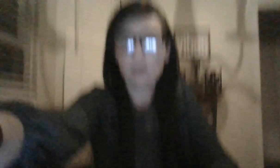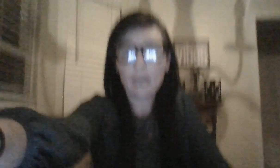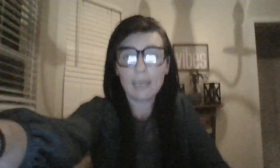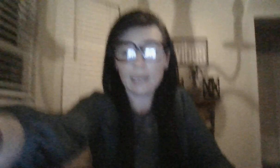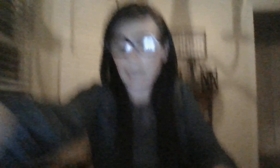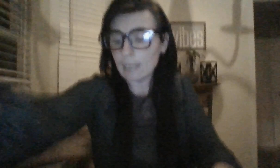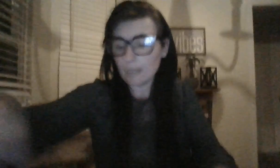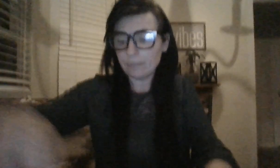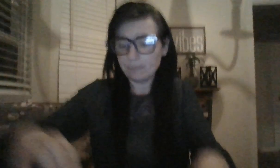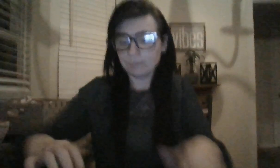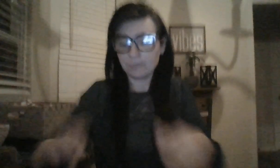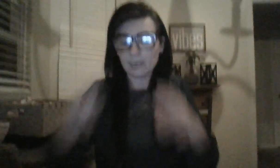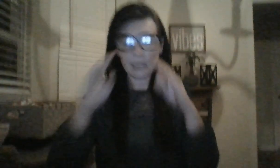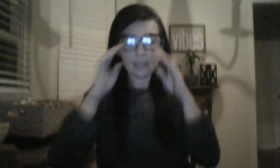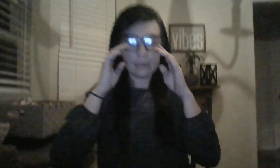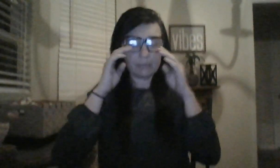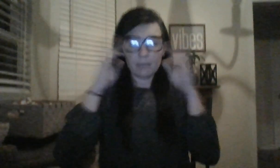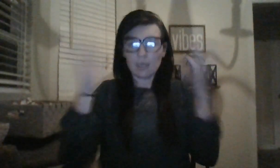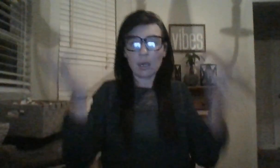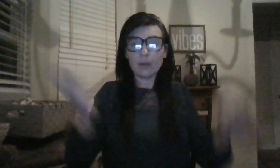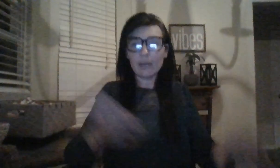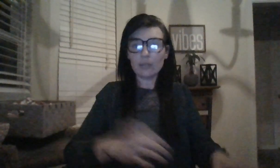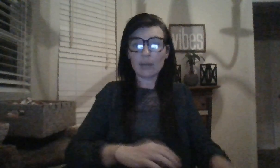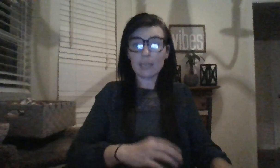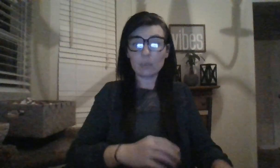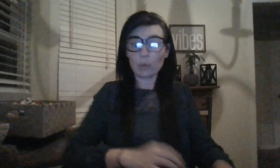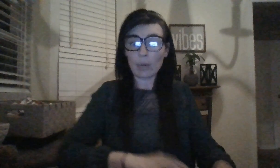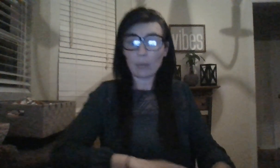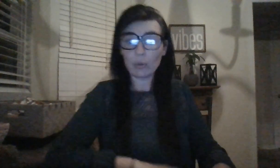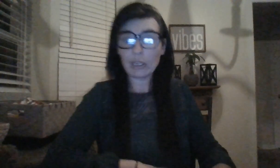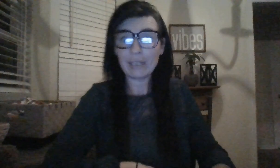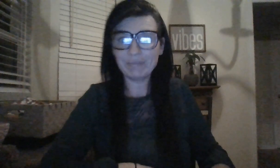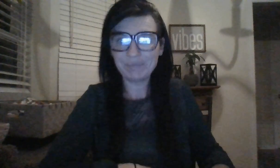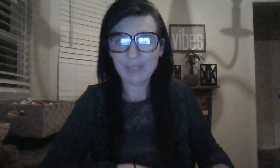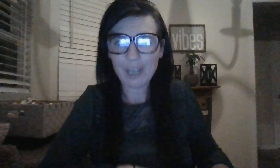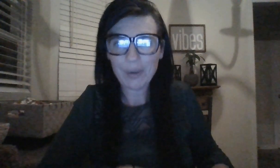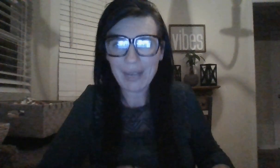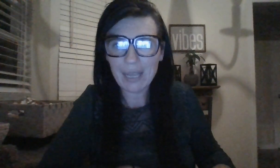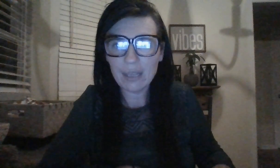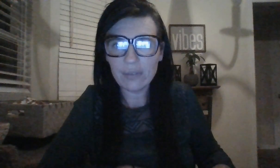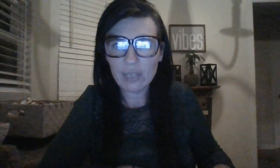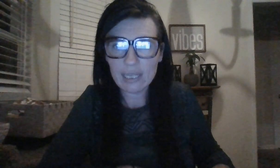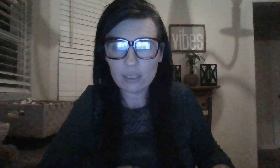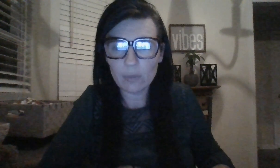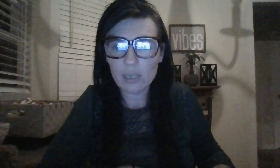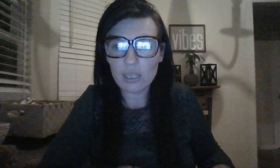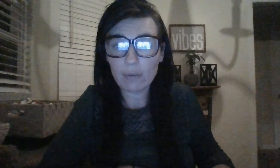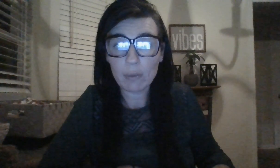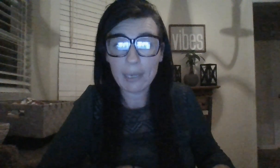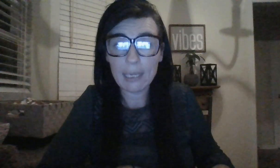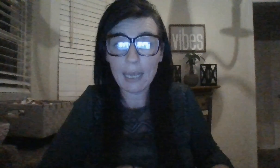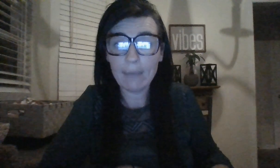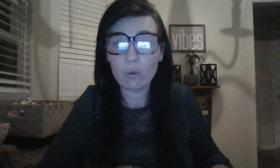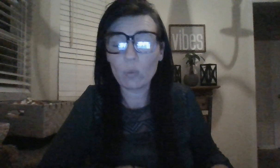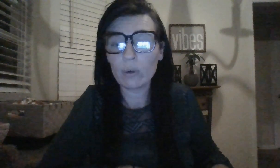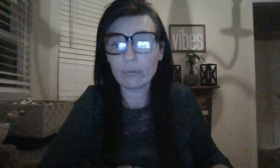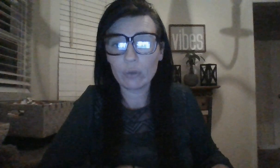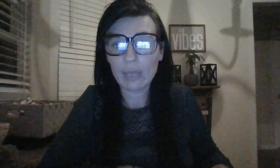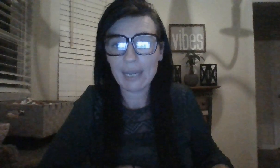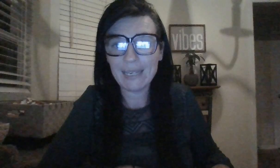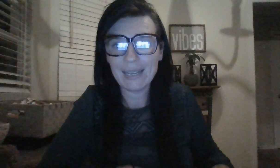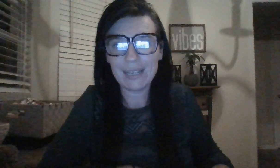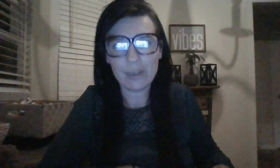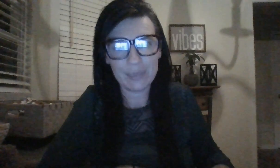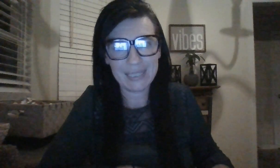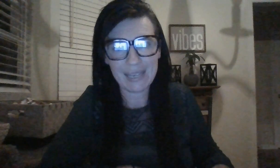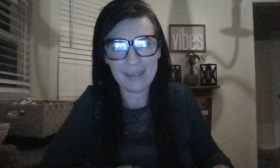Okay, I didn't. I didn't. All right, you guys. Well, we're done. All right. I love you guys so much. Everybody have a wonderful night and namaste.